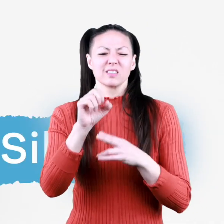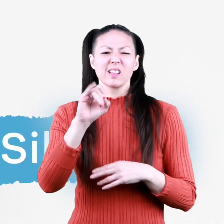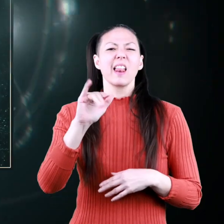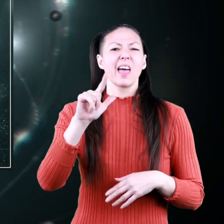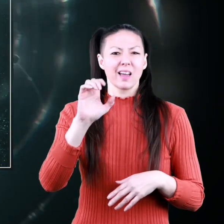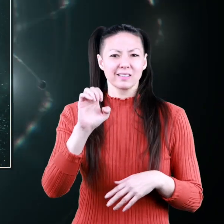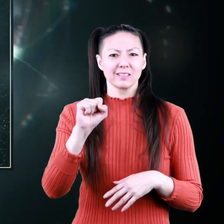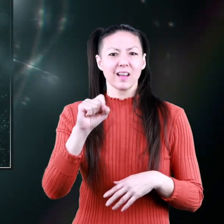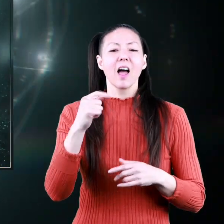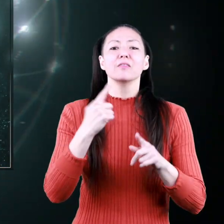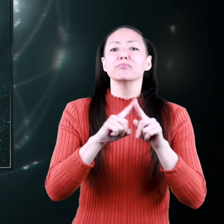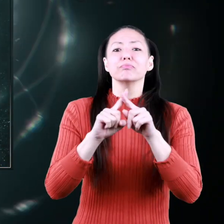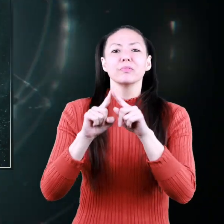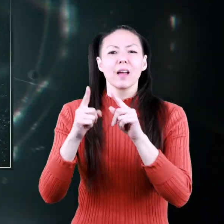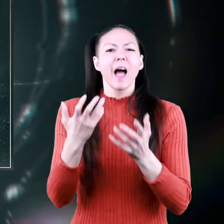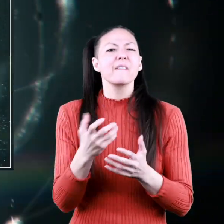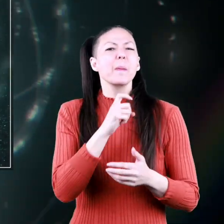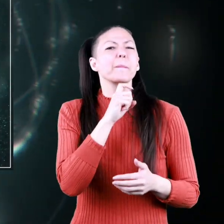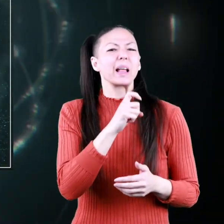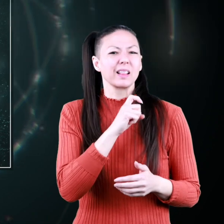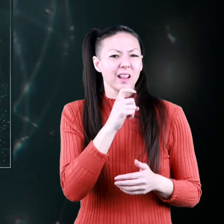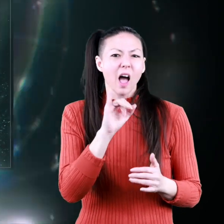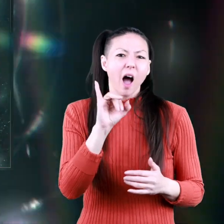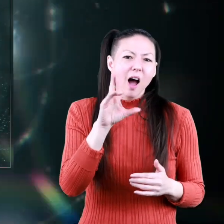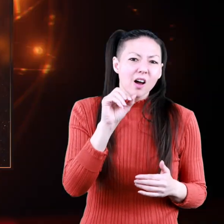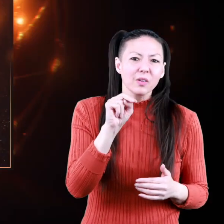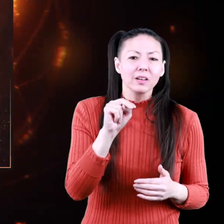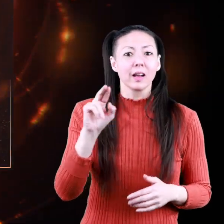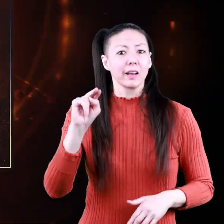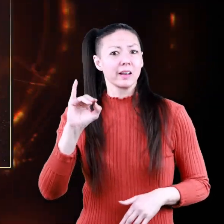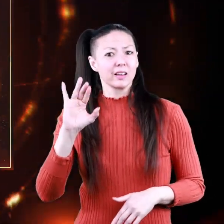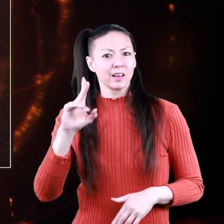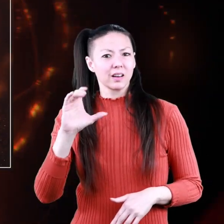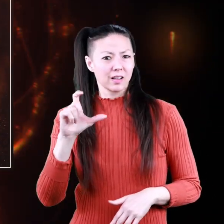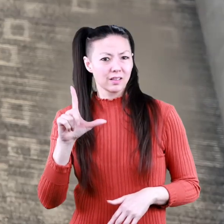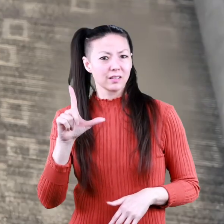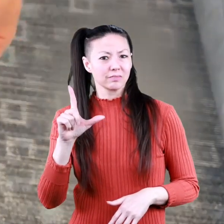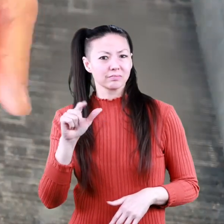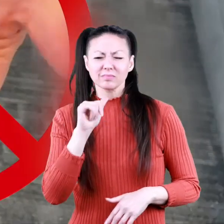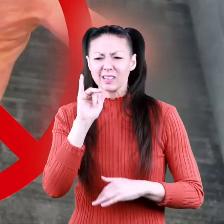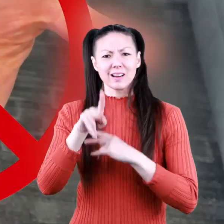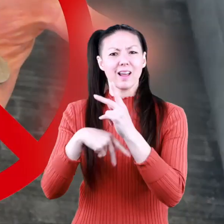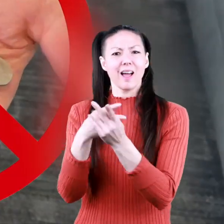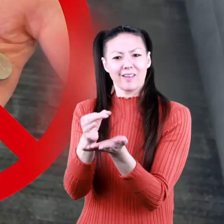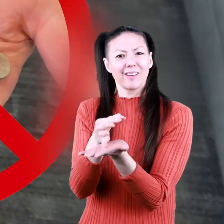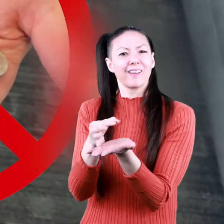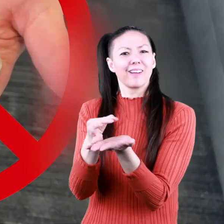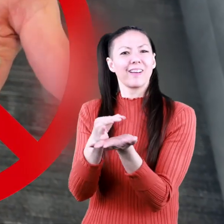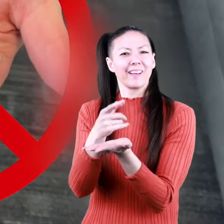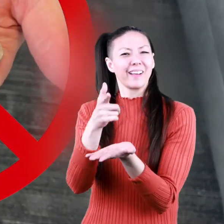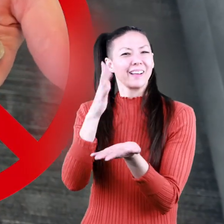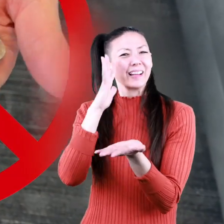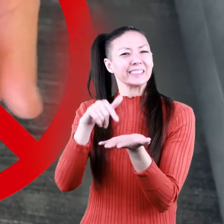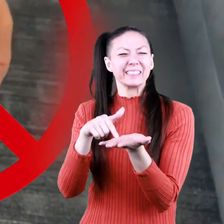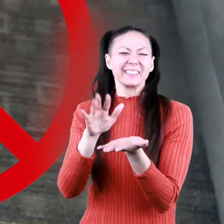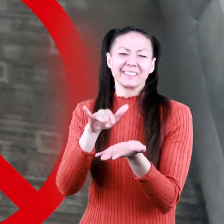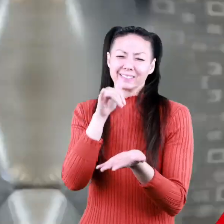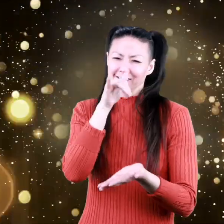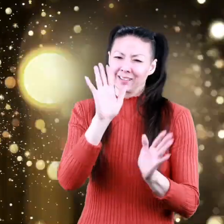Others are made up of heavy metals like iron and nickel. Not the kind of nickels in your pocket, silly! And